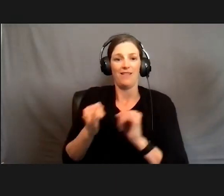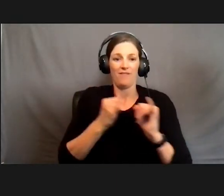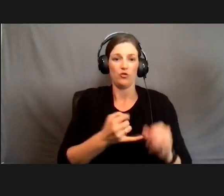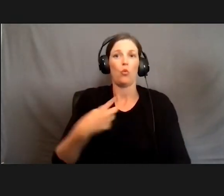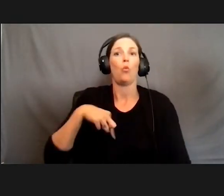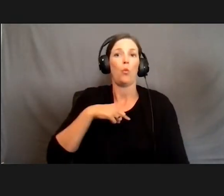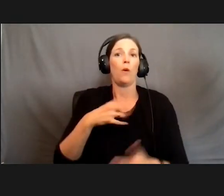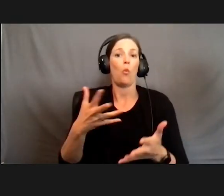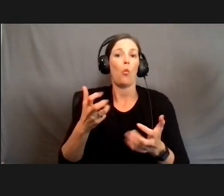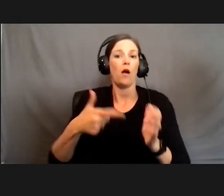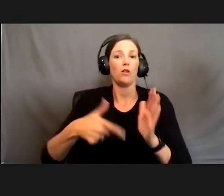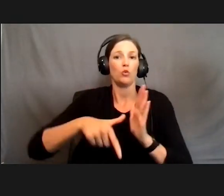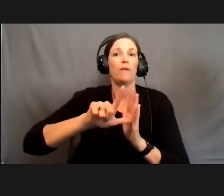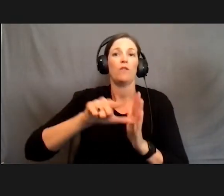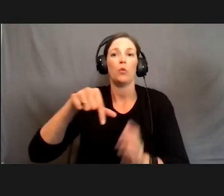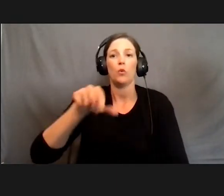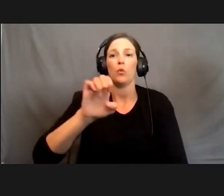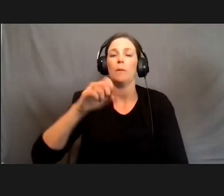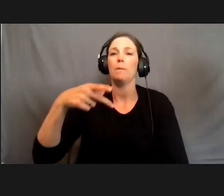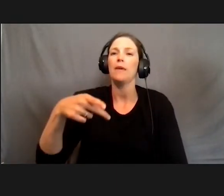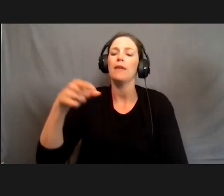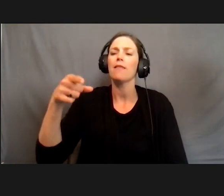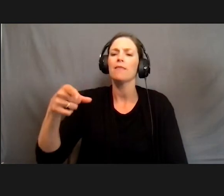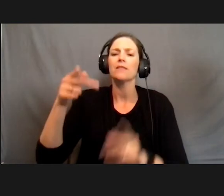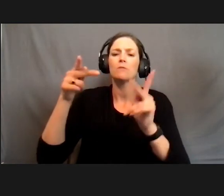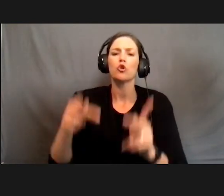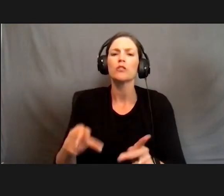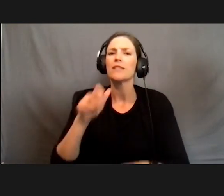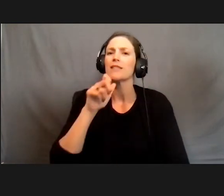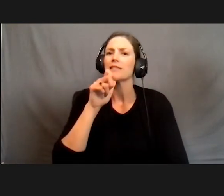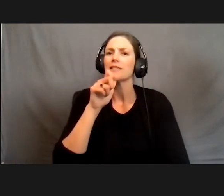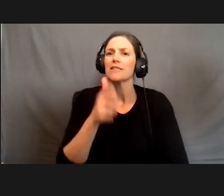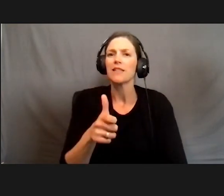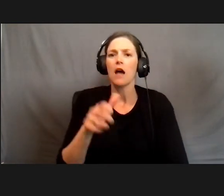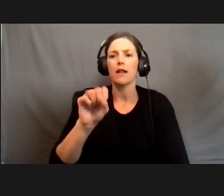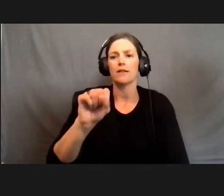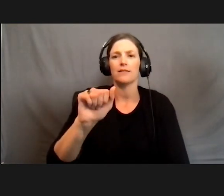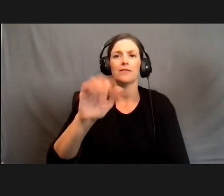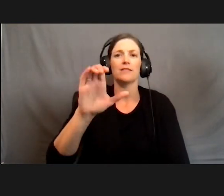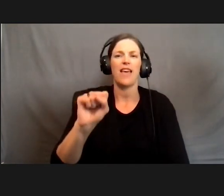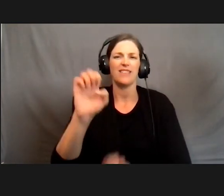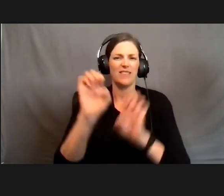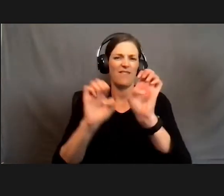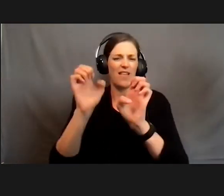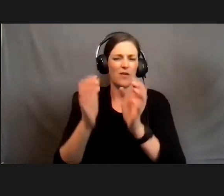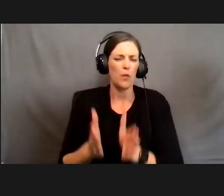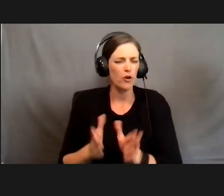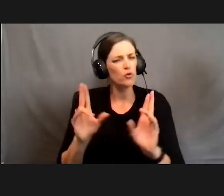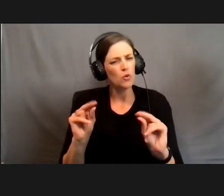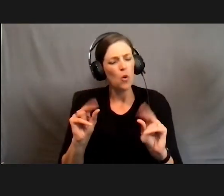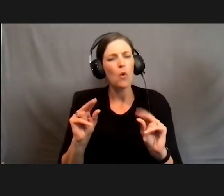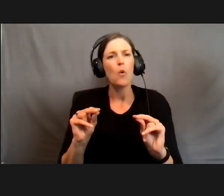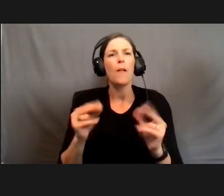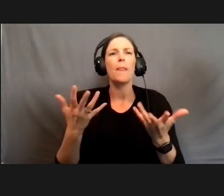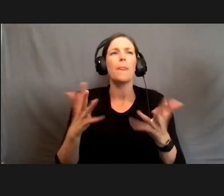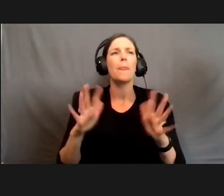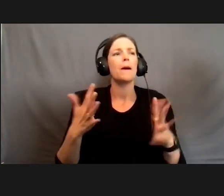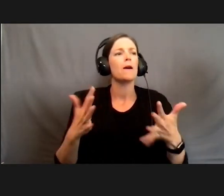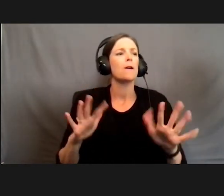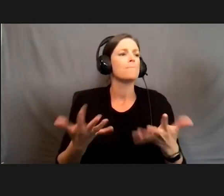review our QEP. This person is not a SACS evaluator, so to speak. They're kind of